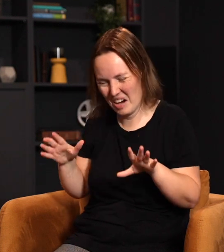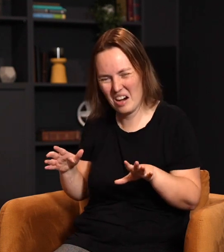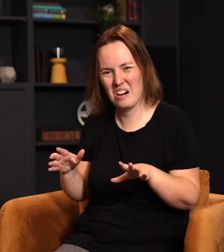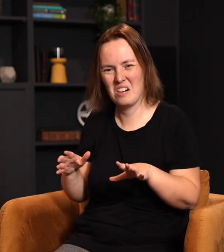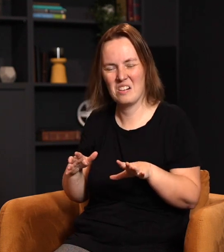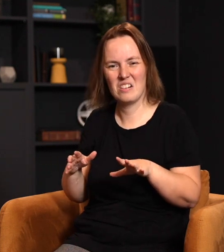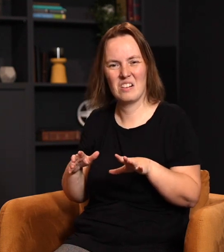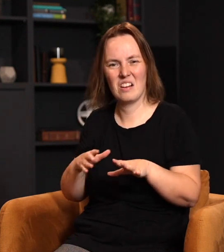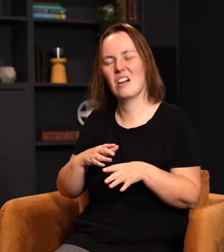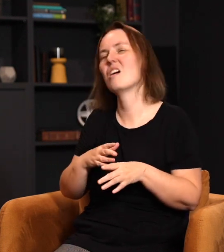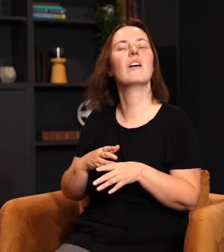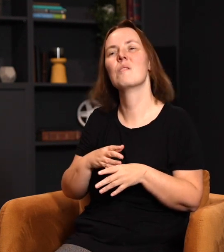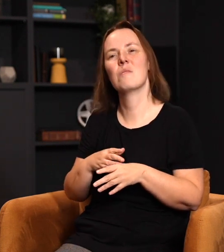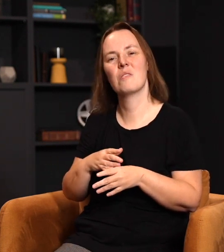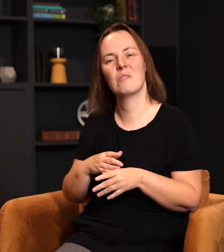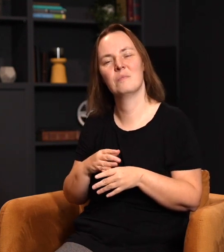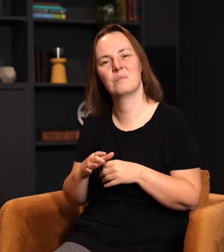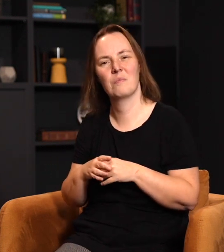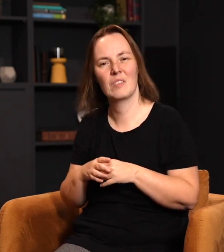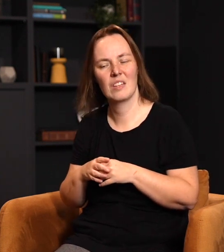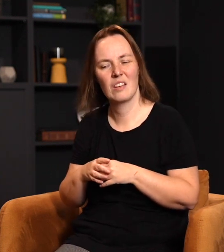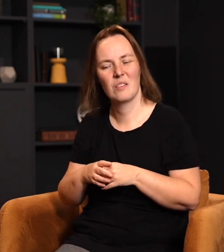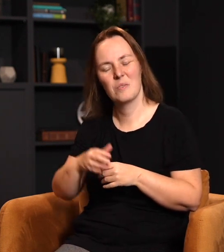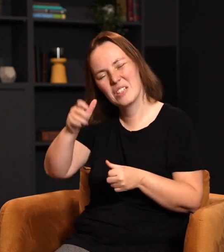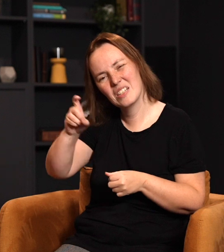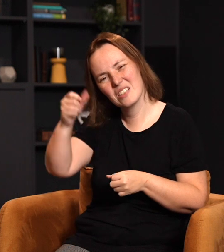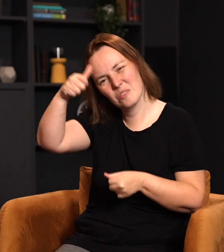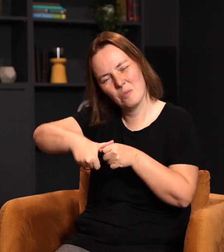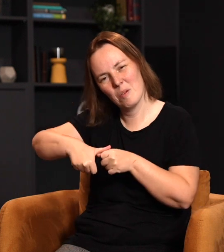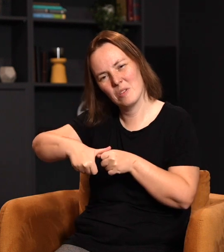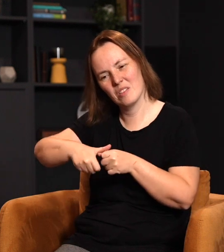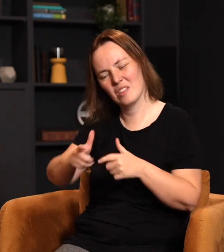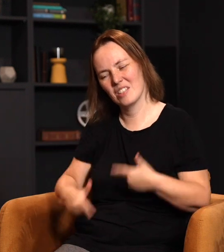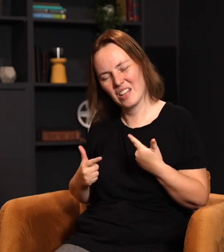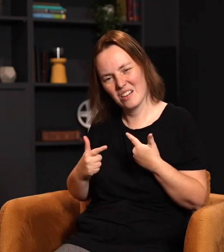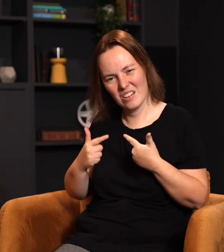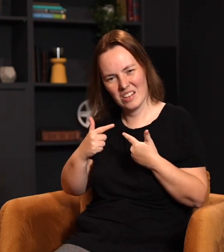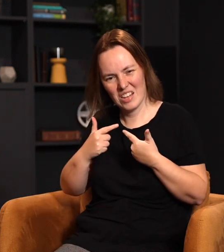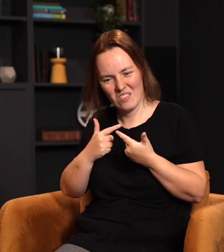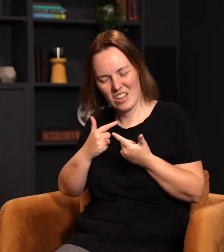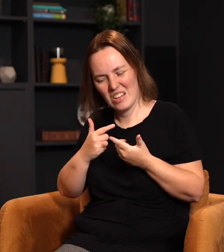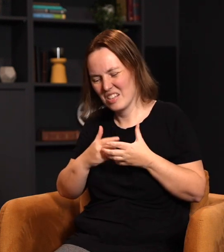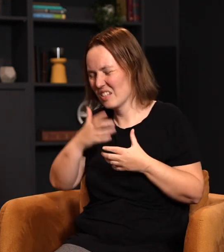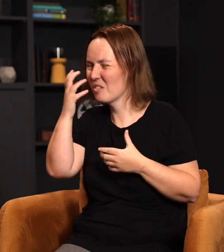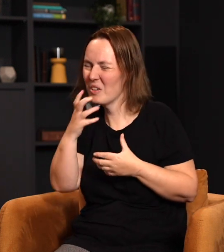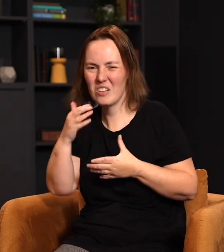on the defense. But we've got to remember that this life force that is within us, greater is he that is in you than anyone who